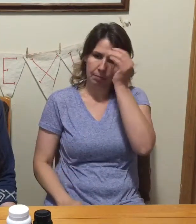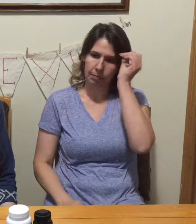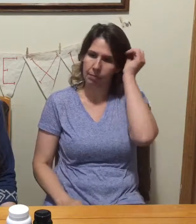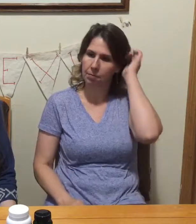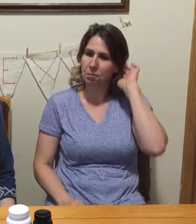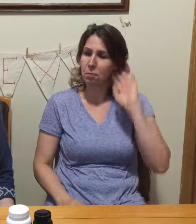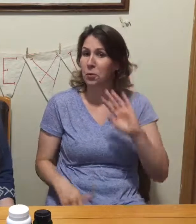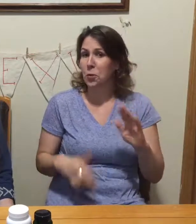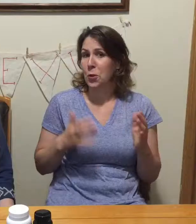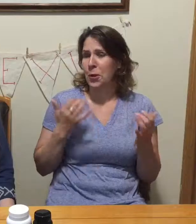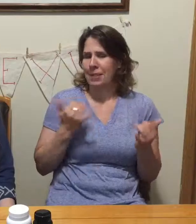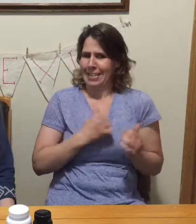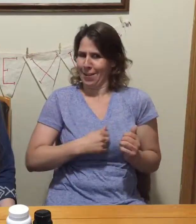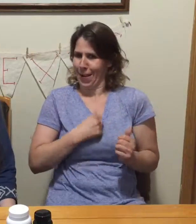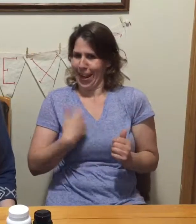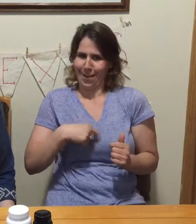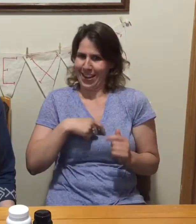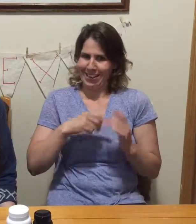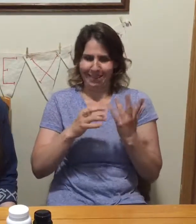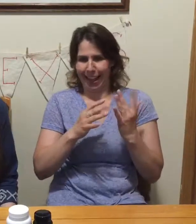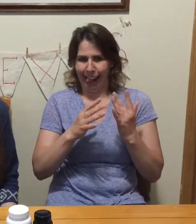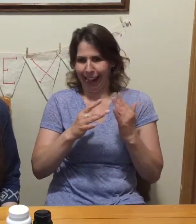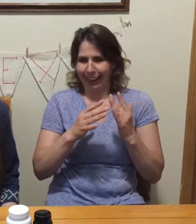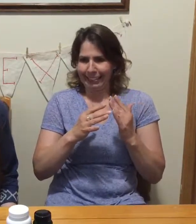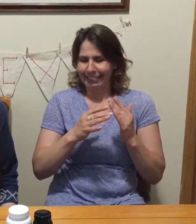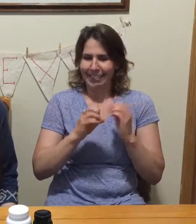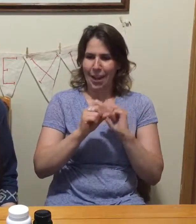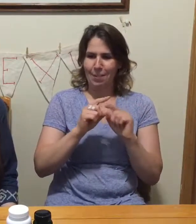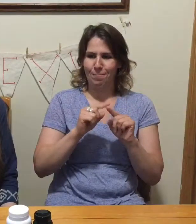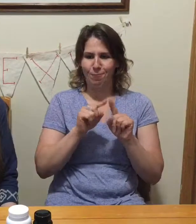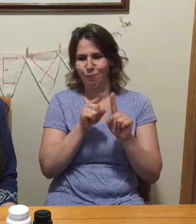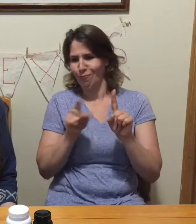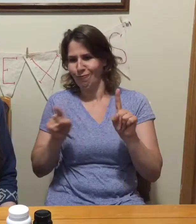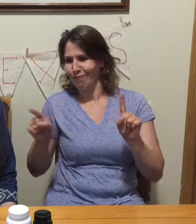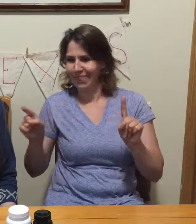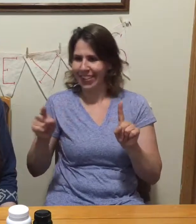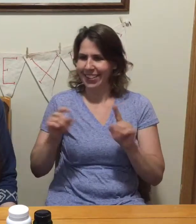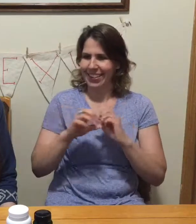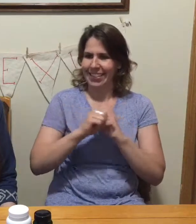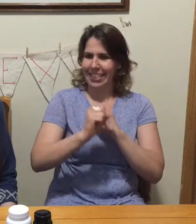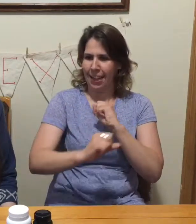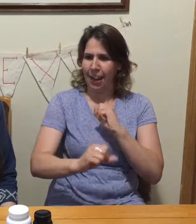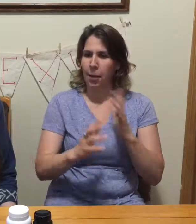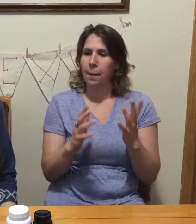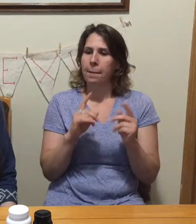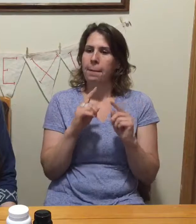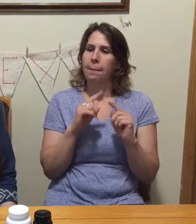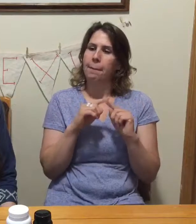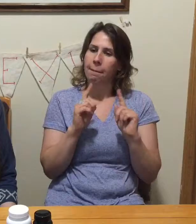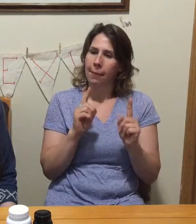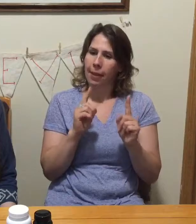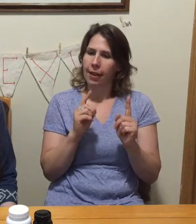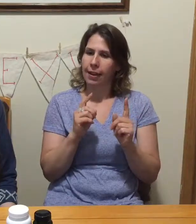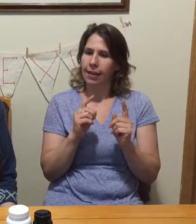Okay, sorry, we got a little carried away with ProBio 5. It's just so great, but